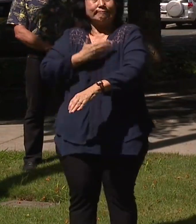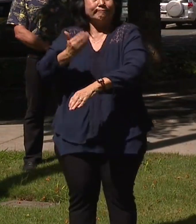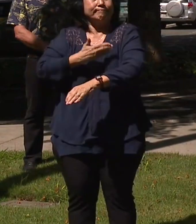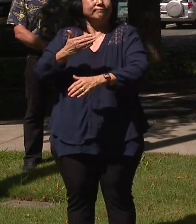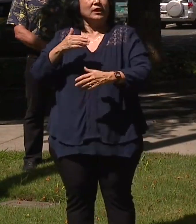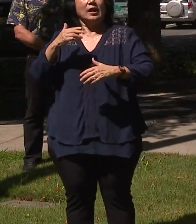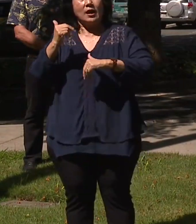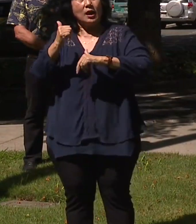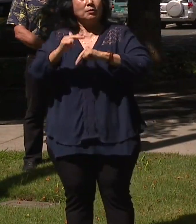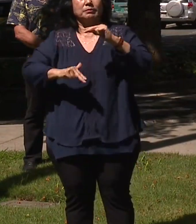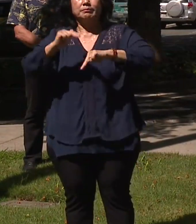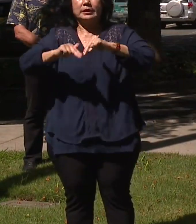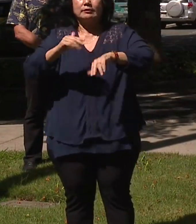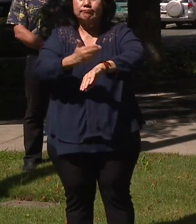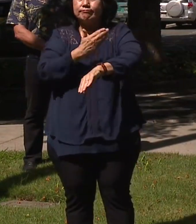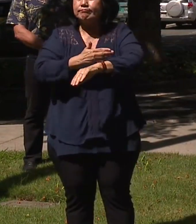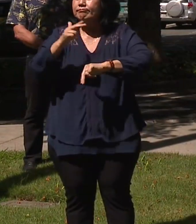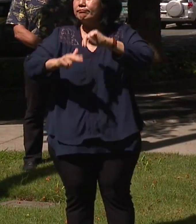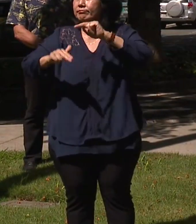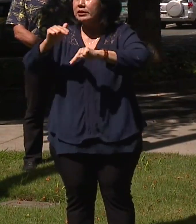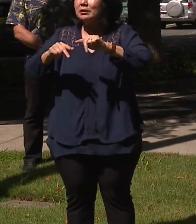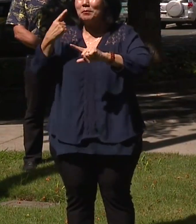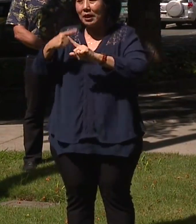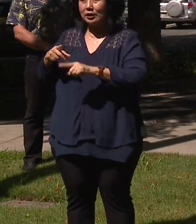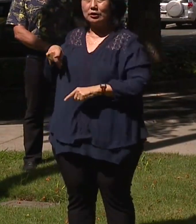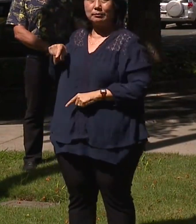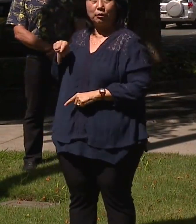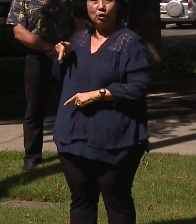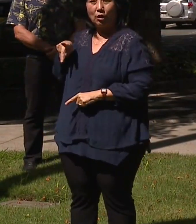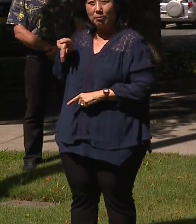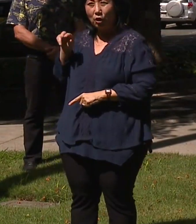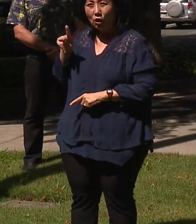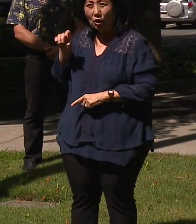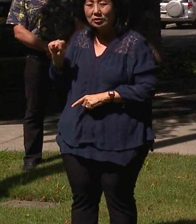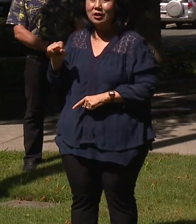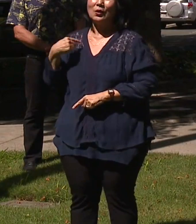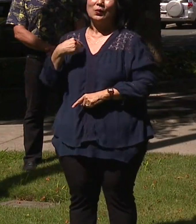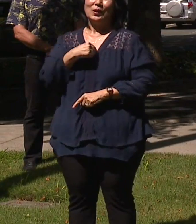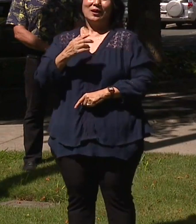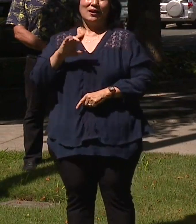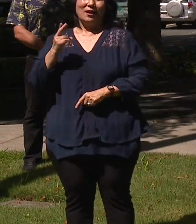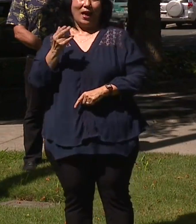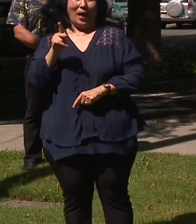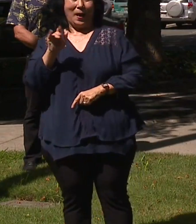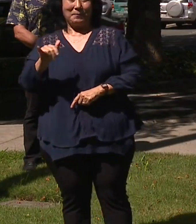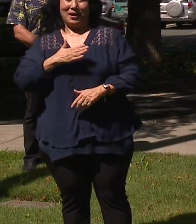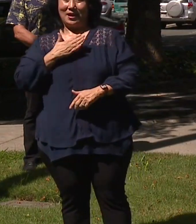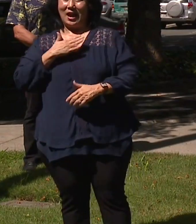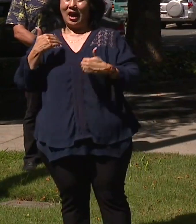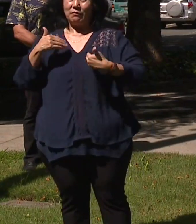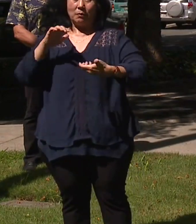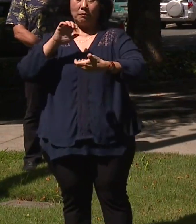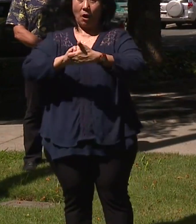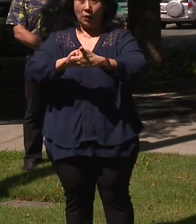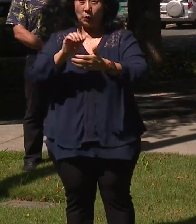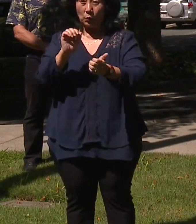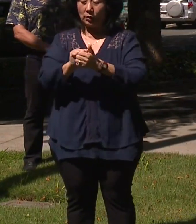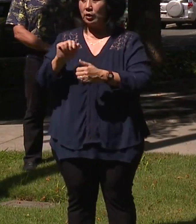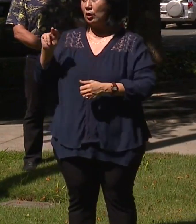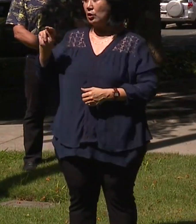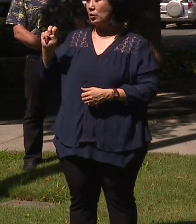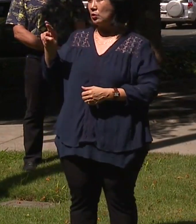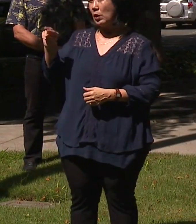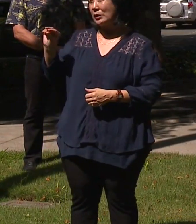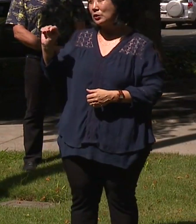the improvements of our parks. And so we're really happy to have our partnership with Nuresco.